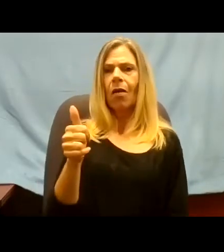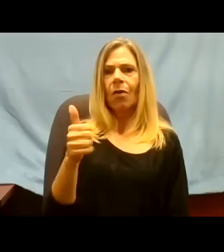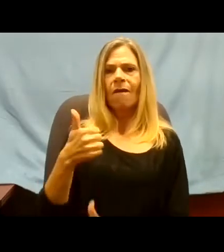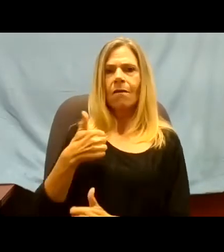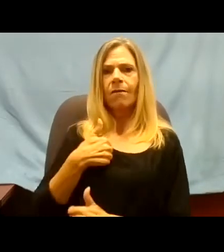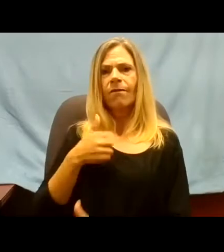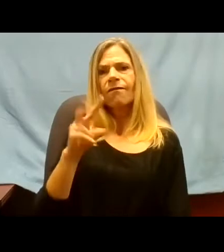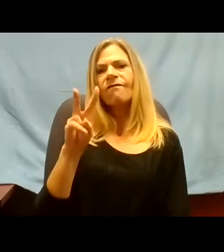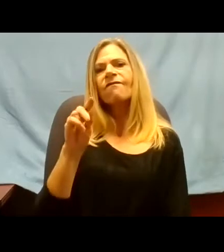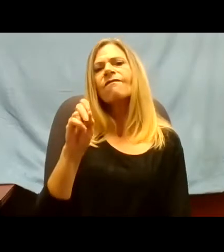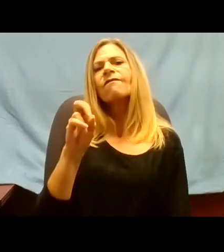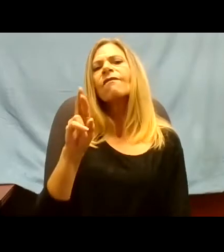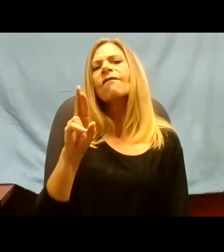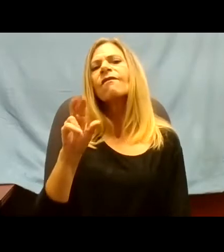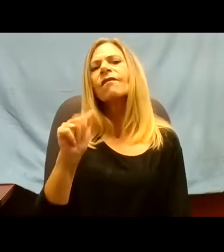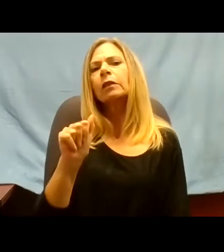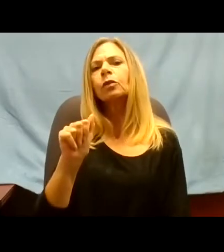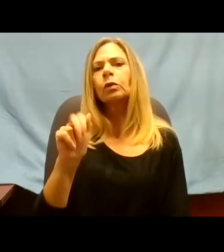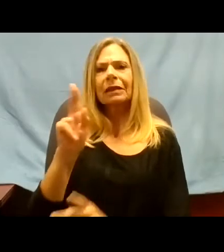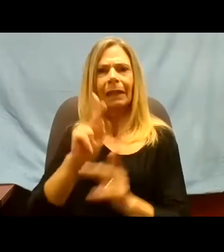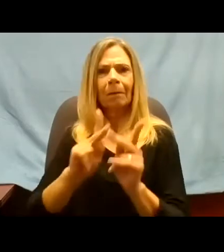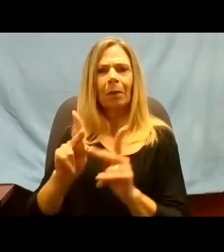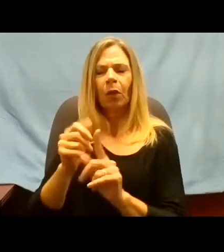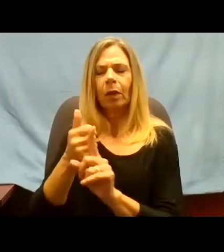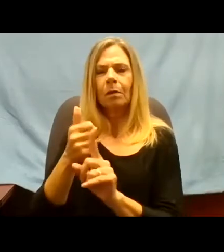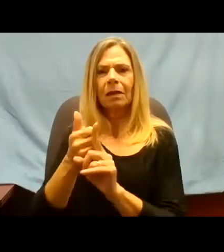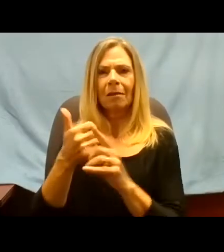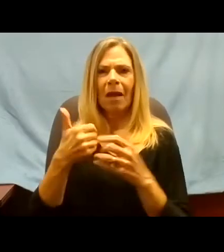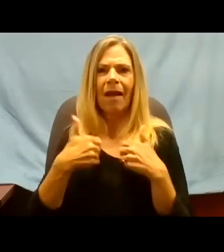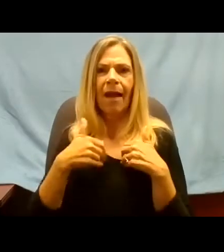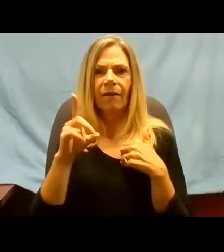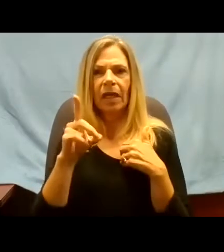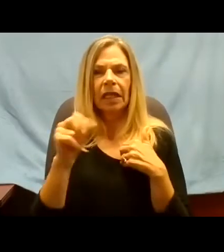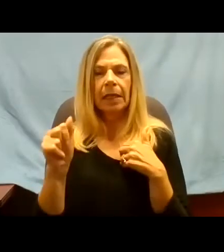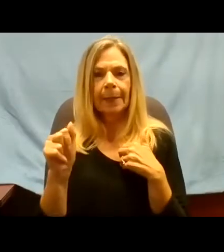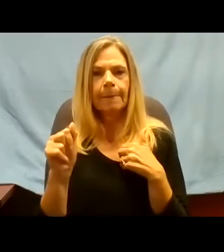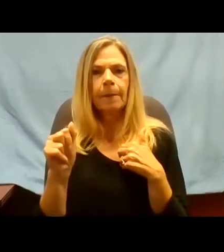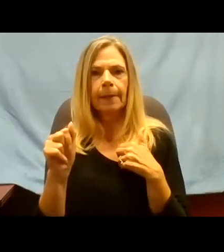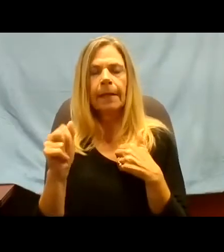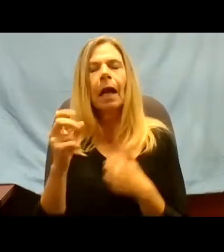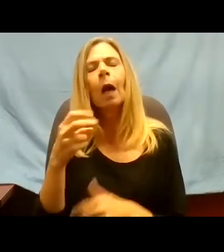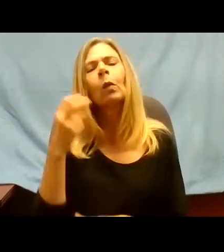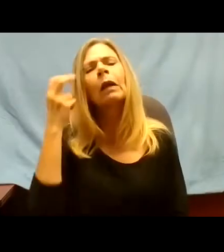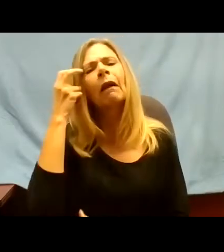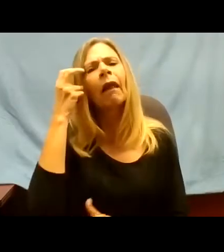Well, we have dreams.